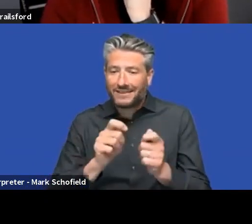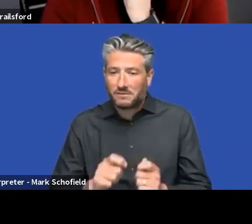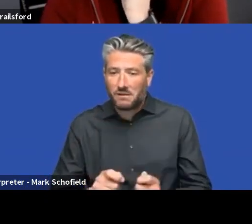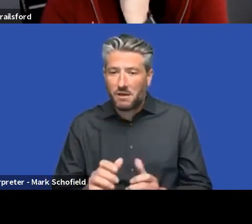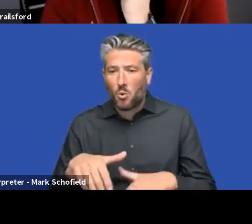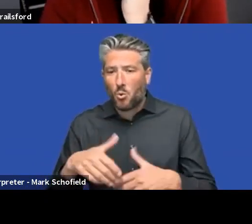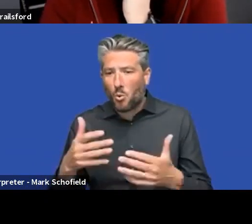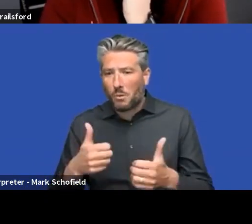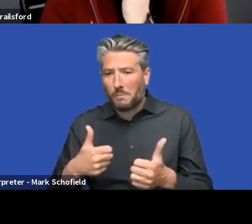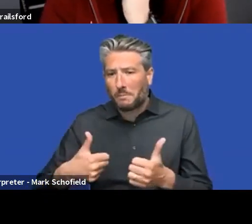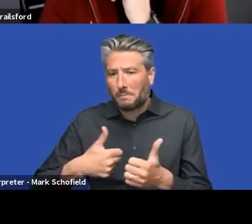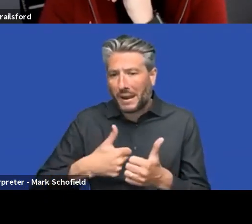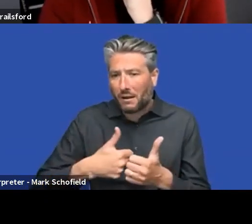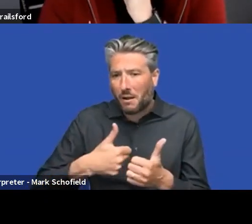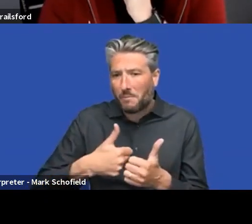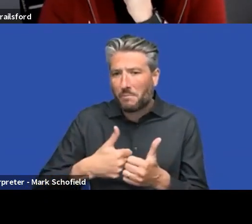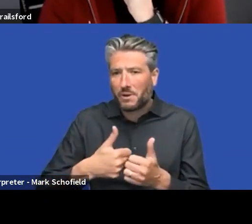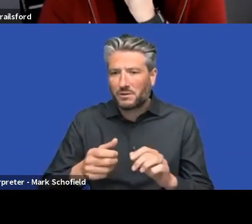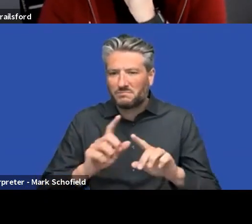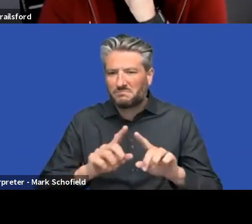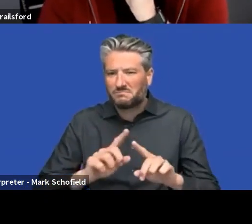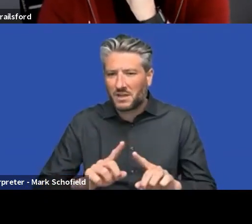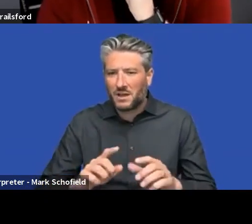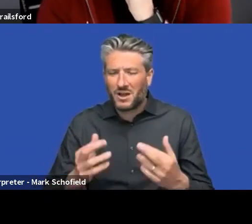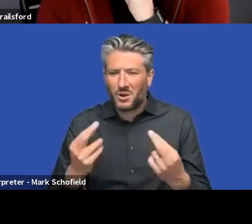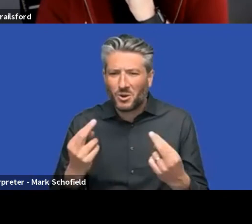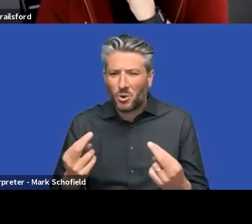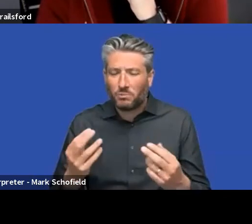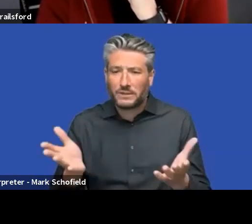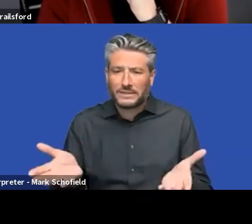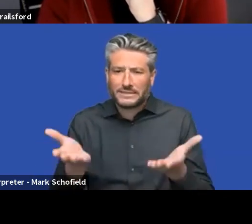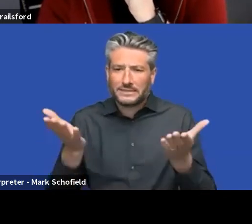easy to compose a new UIs. Um,